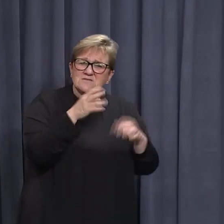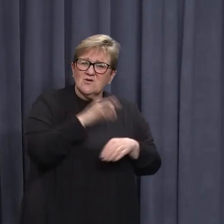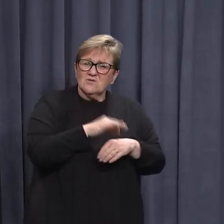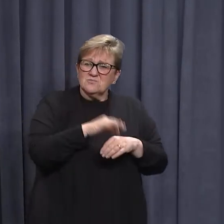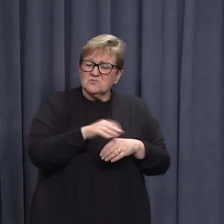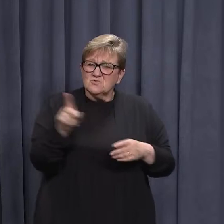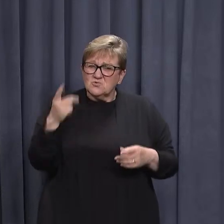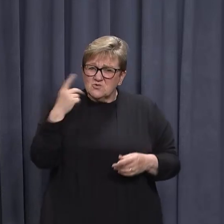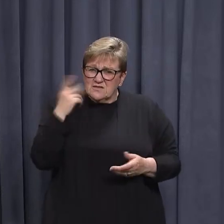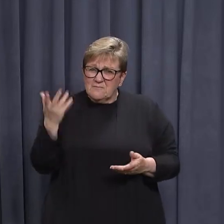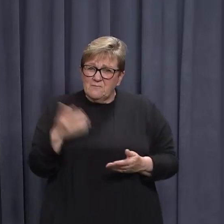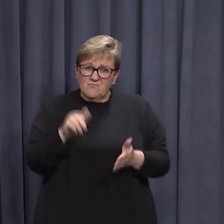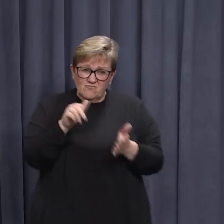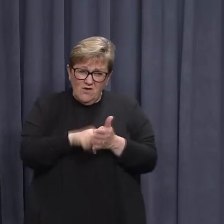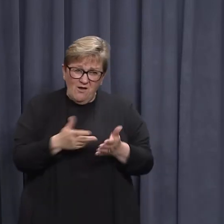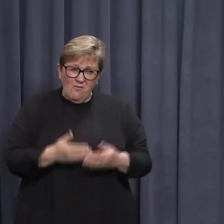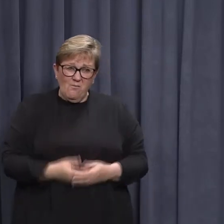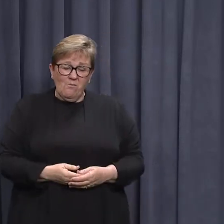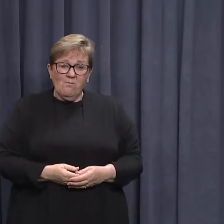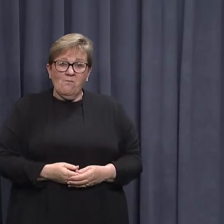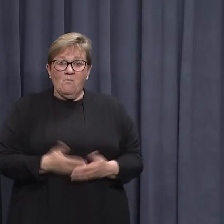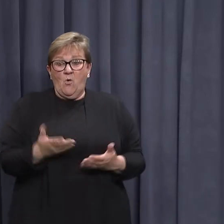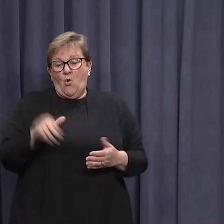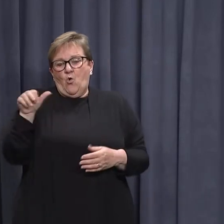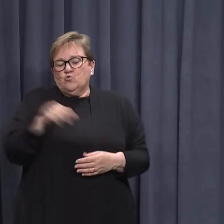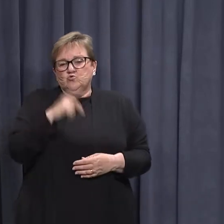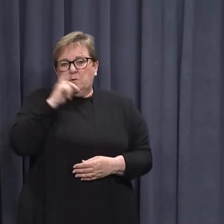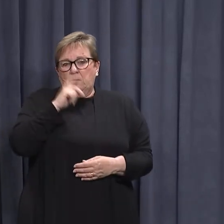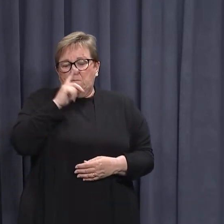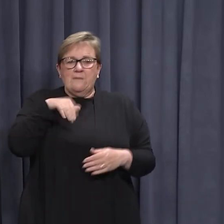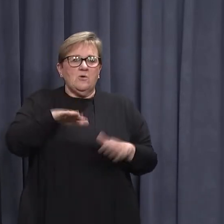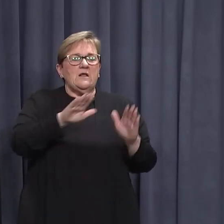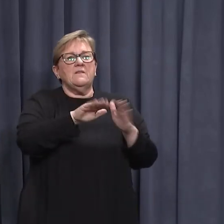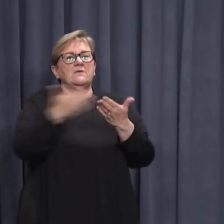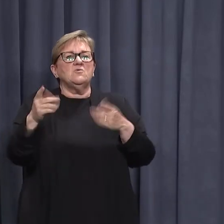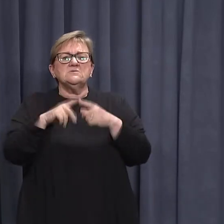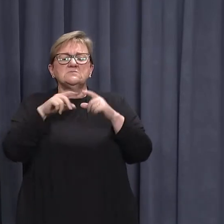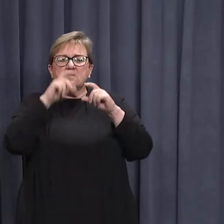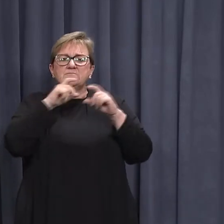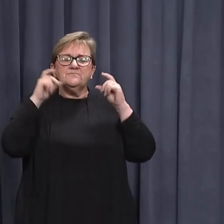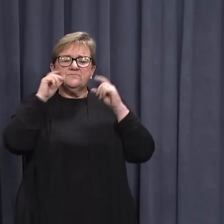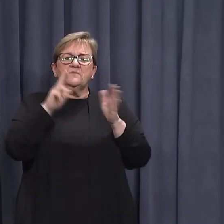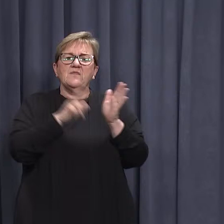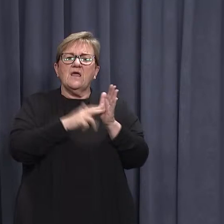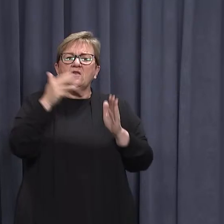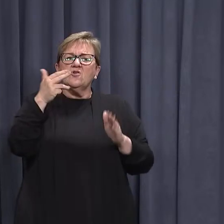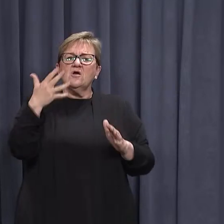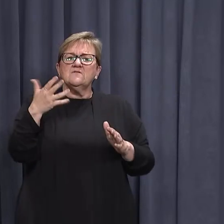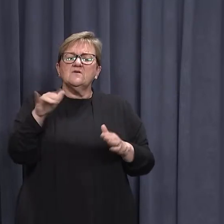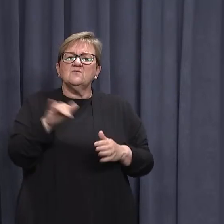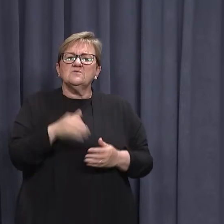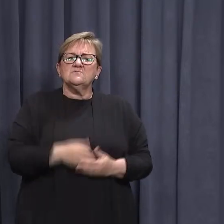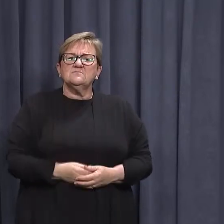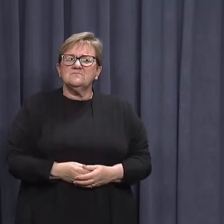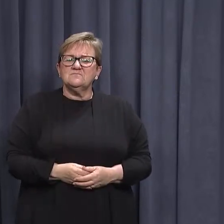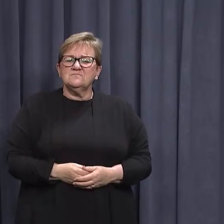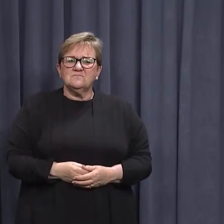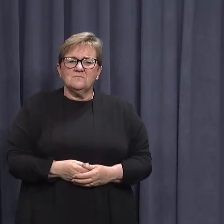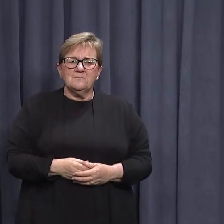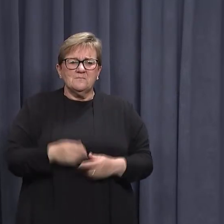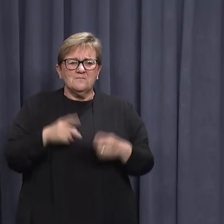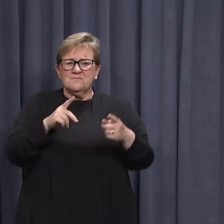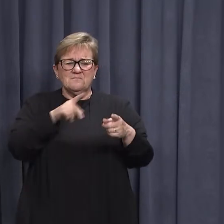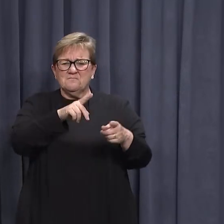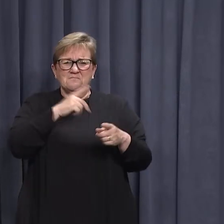Is that an appropriate measure, do you think? Or should people who are out in the community still be able to have access to them? This is just from, I guess, from a perspective of